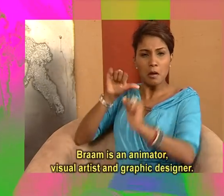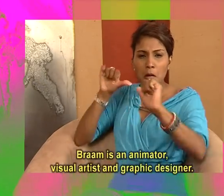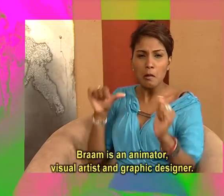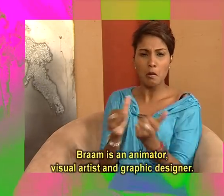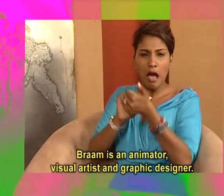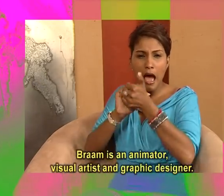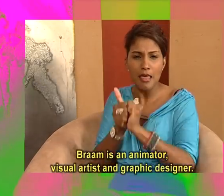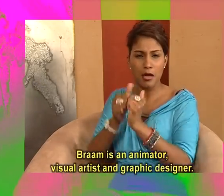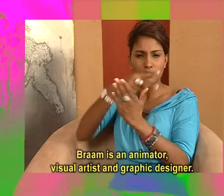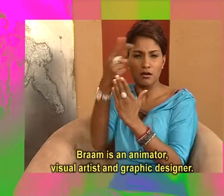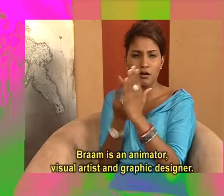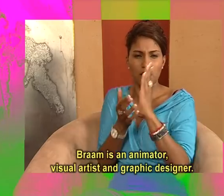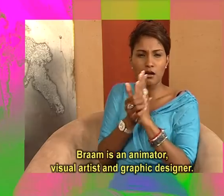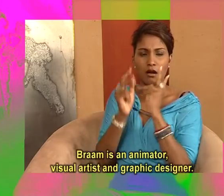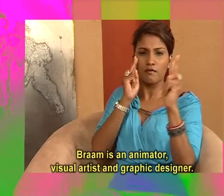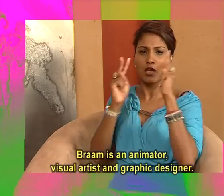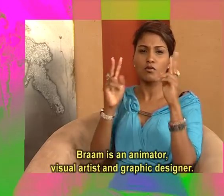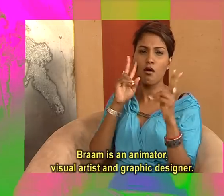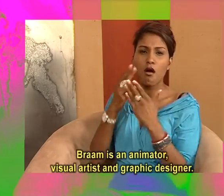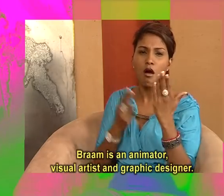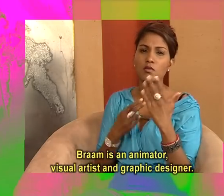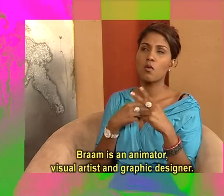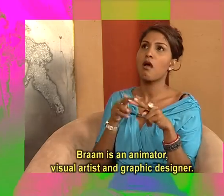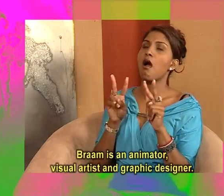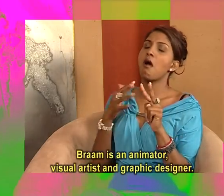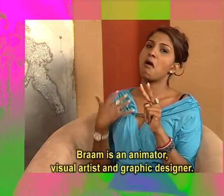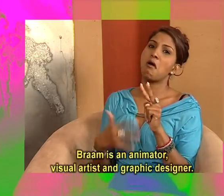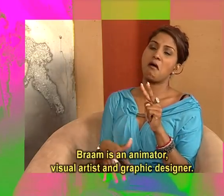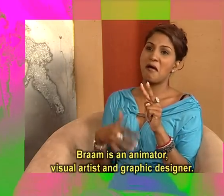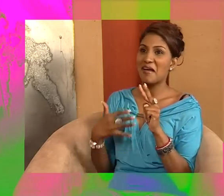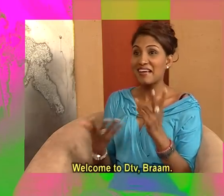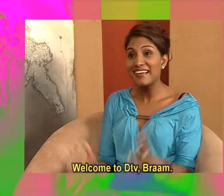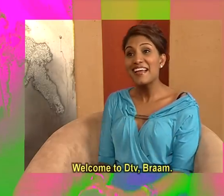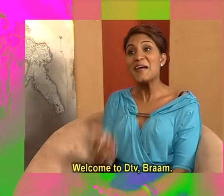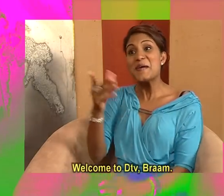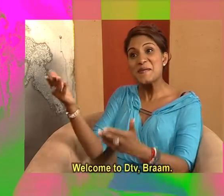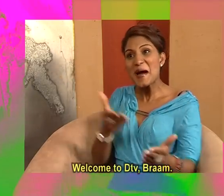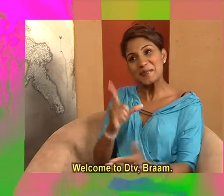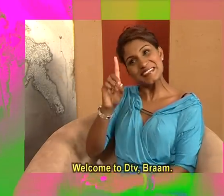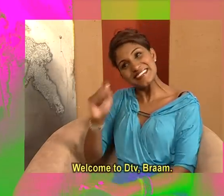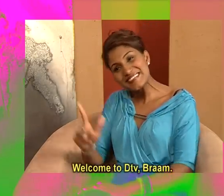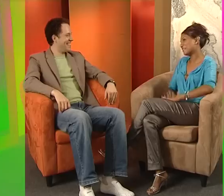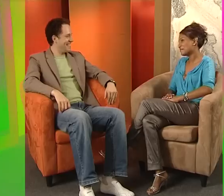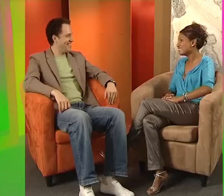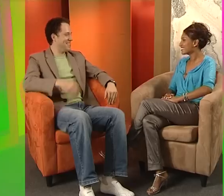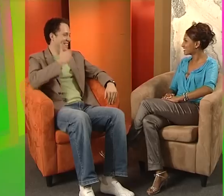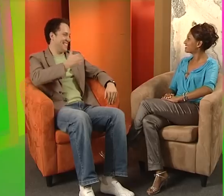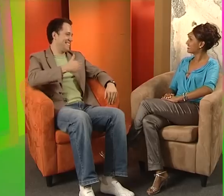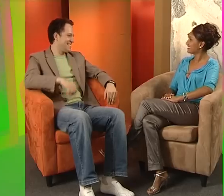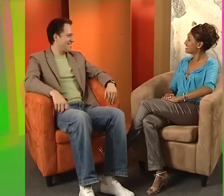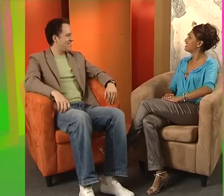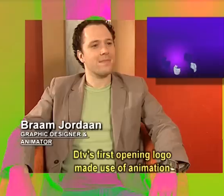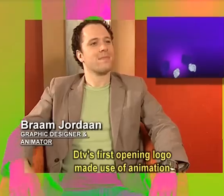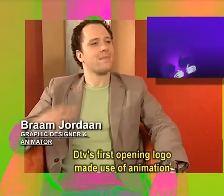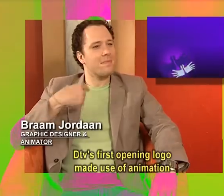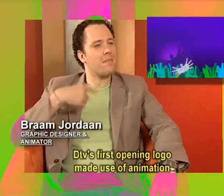Brahm is an animator, visual artist and graphic designer. Welcome to DTV, Brahm. Thank you.